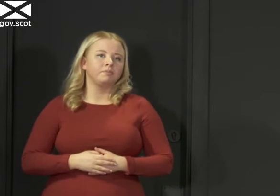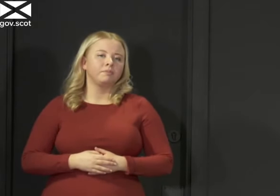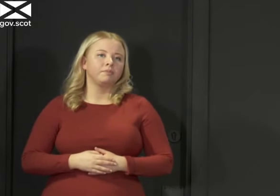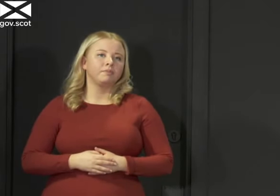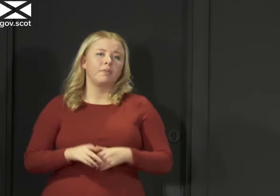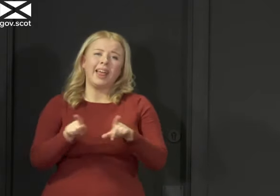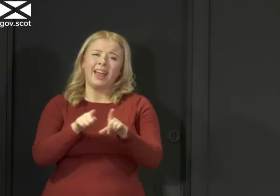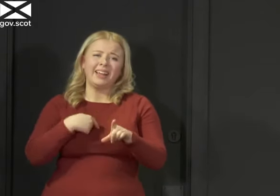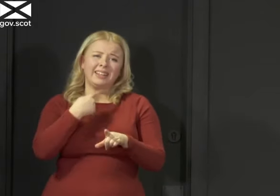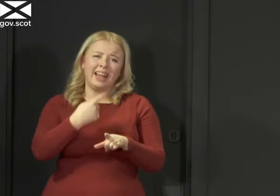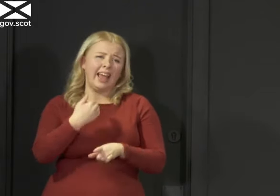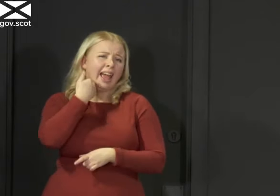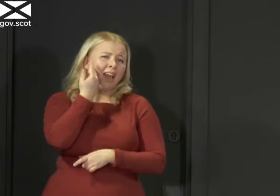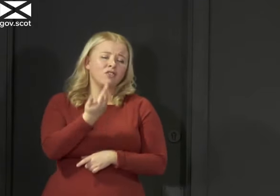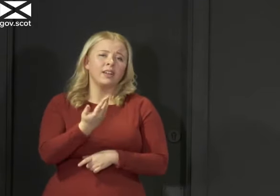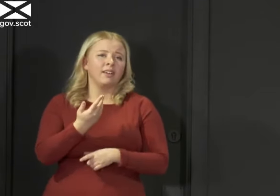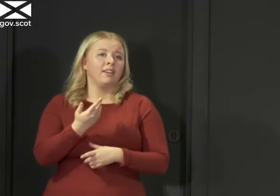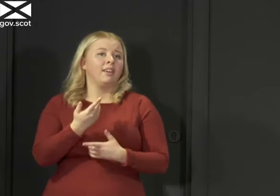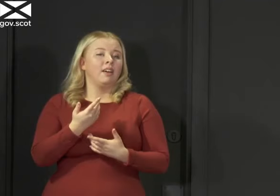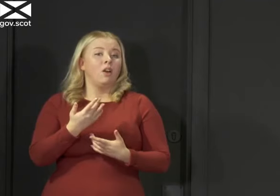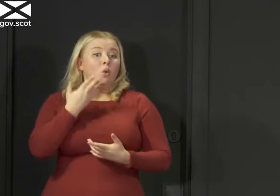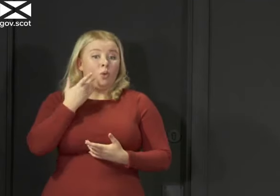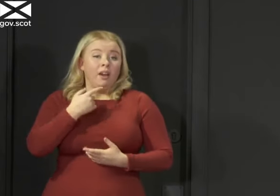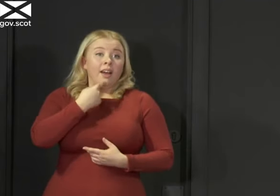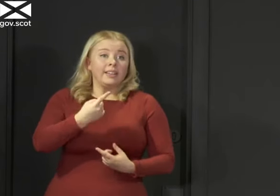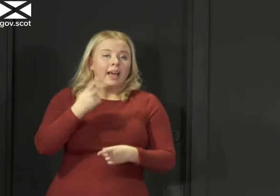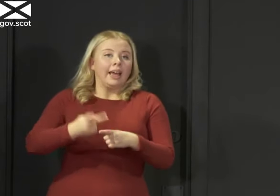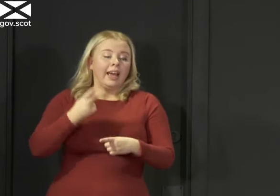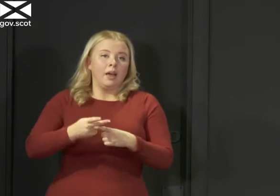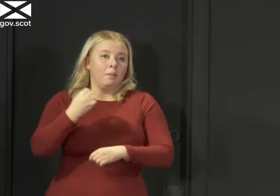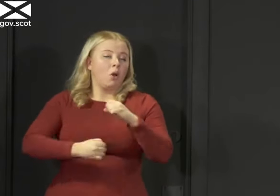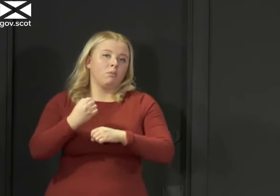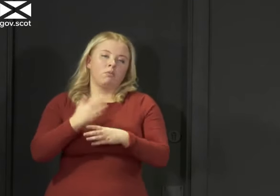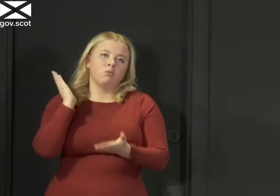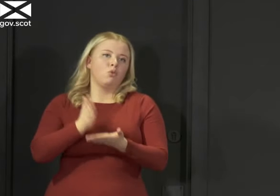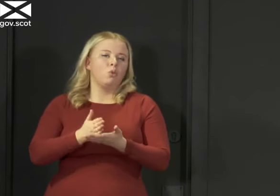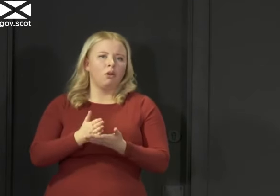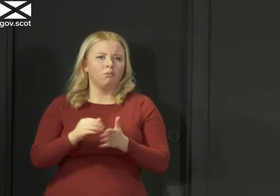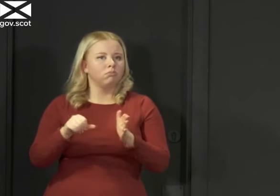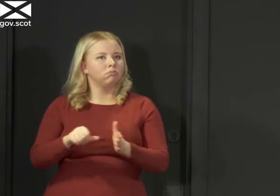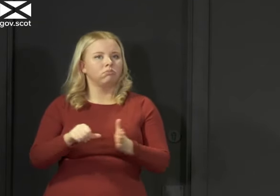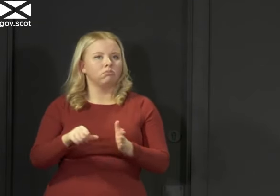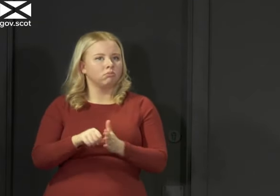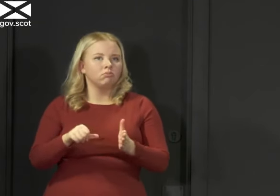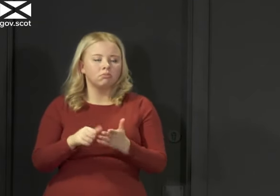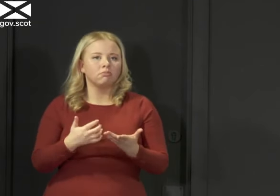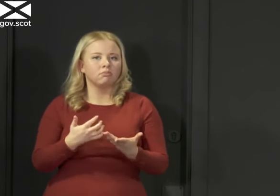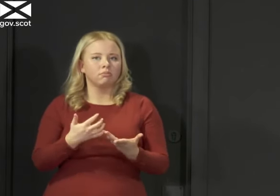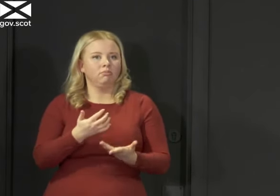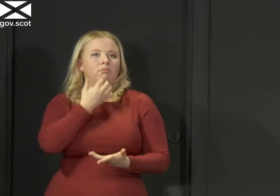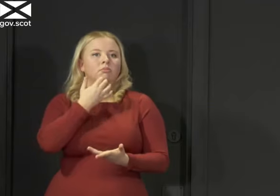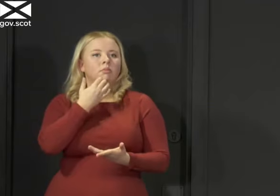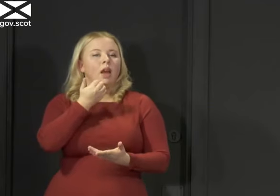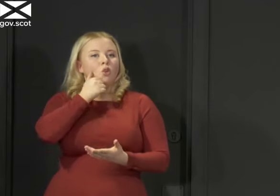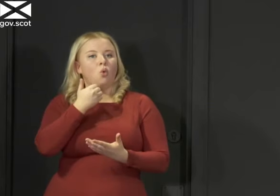as I say every day, and every day I say it, it becomes more and more true. This is really difficult, and it does get more difficult